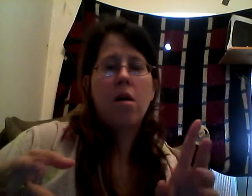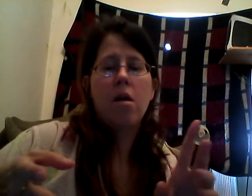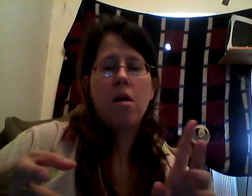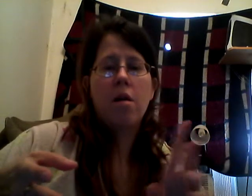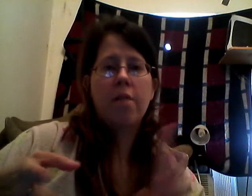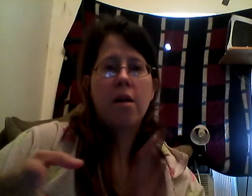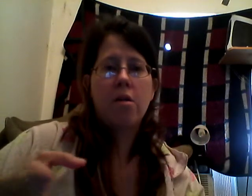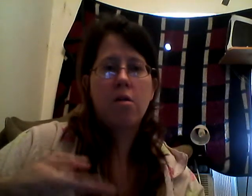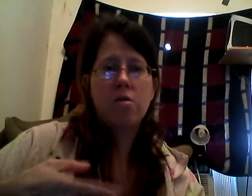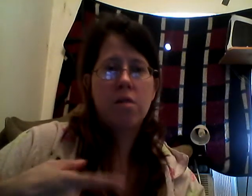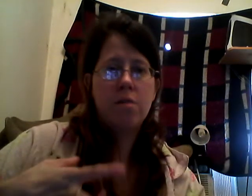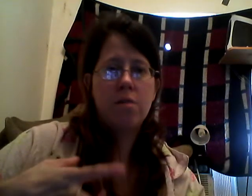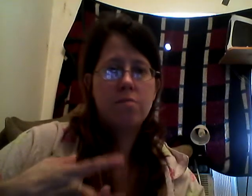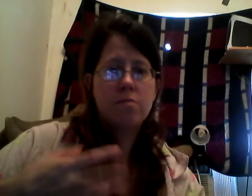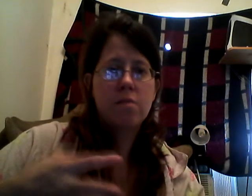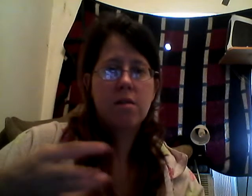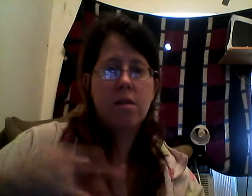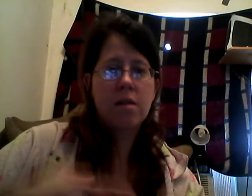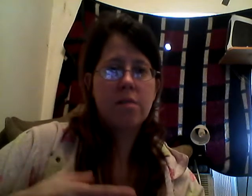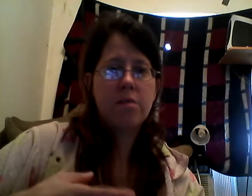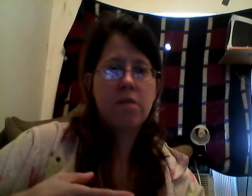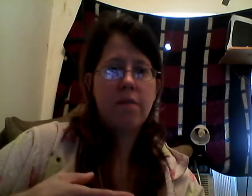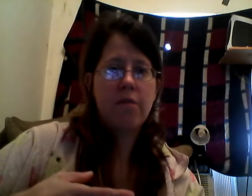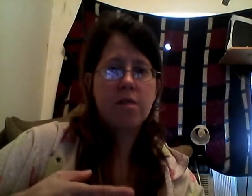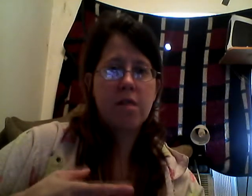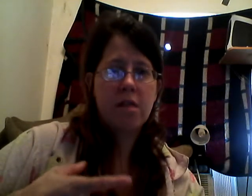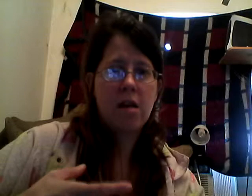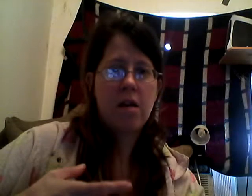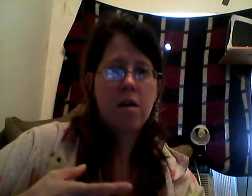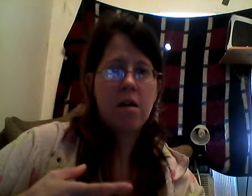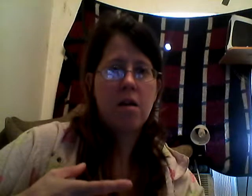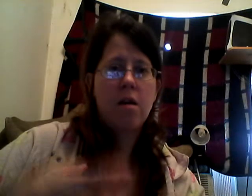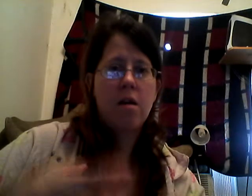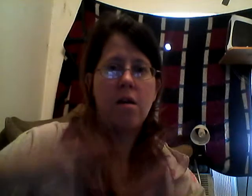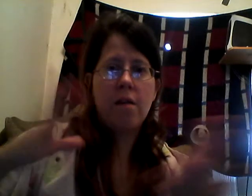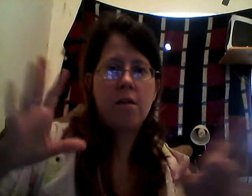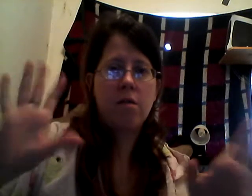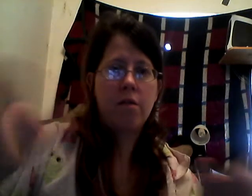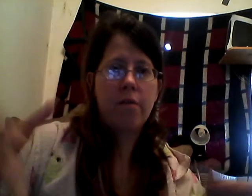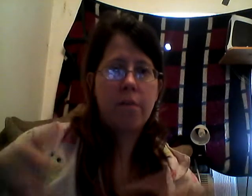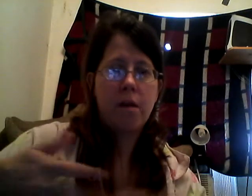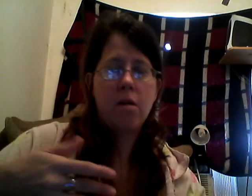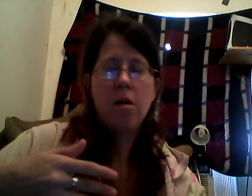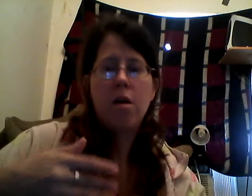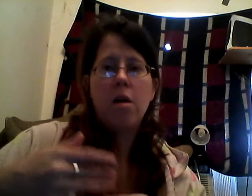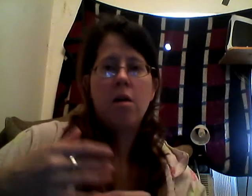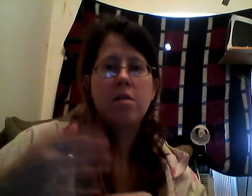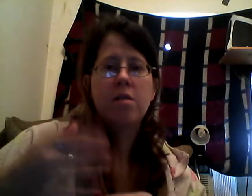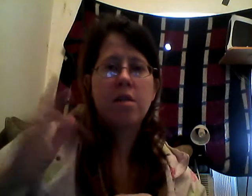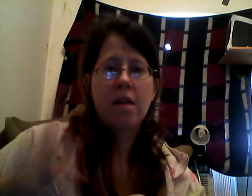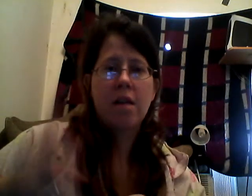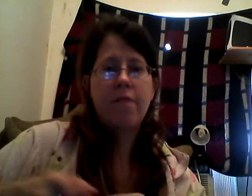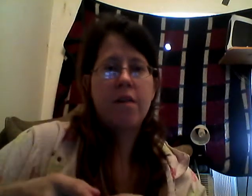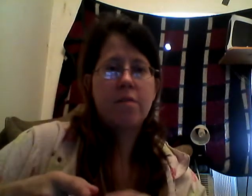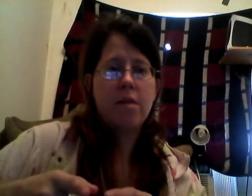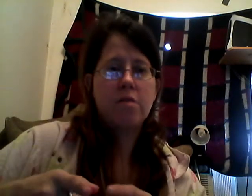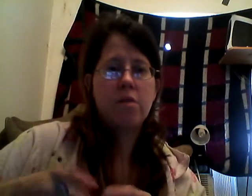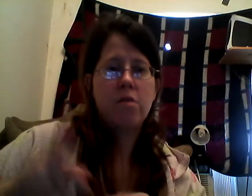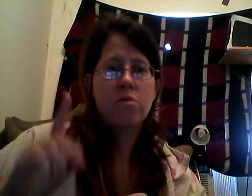And then, go to Exhibition Everest, hit that, and then go from there. See, the second Fast Pass we used